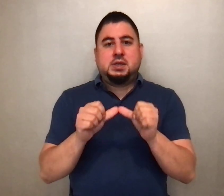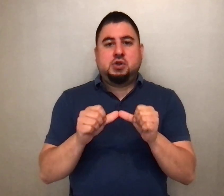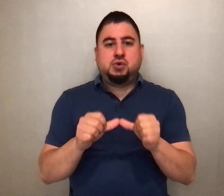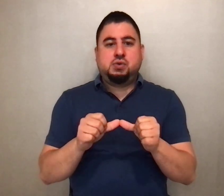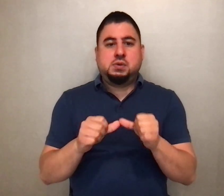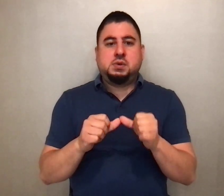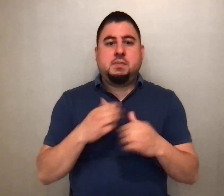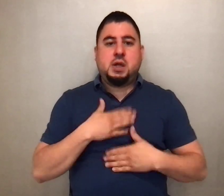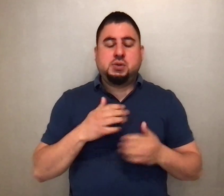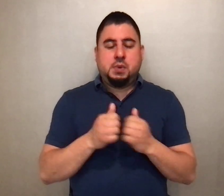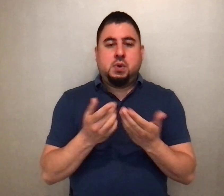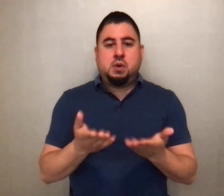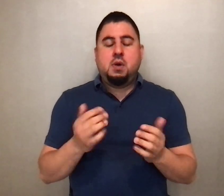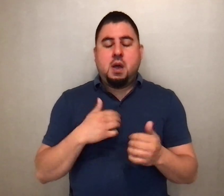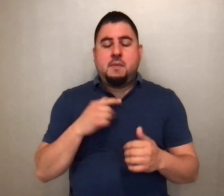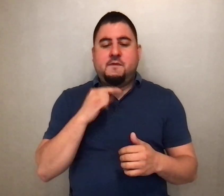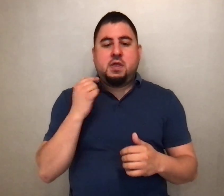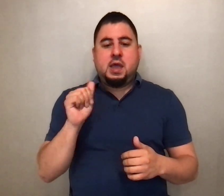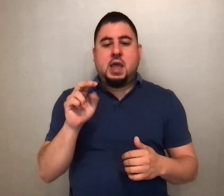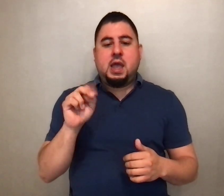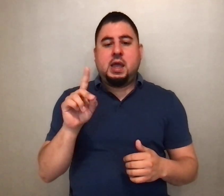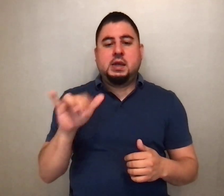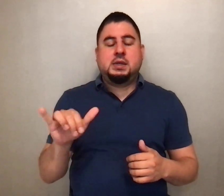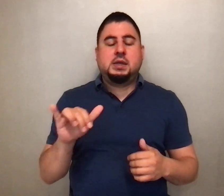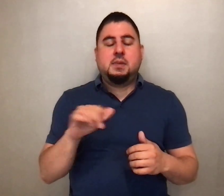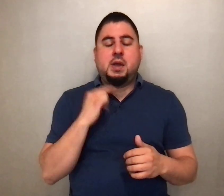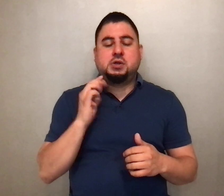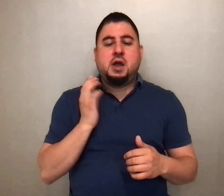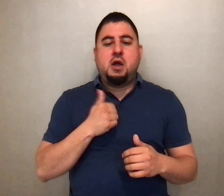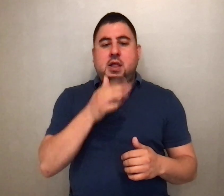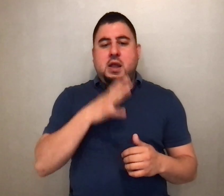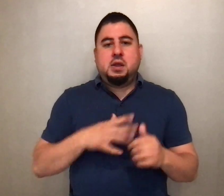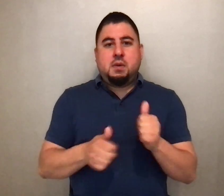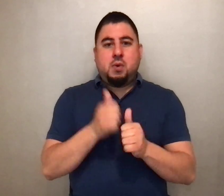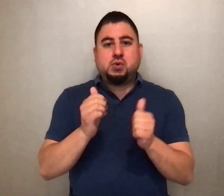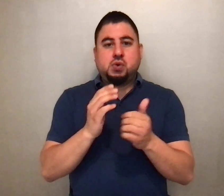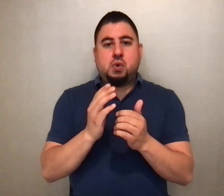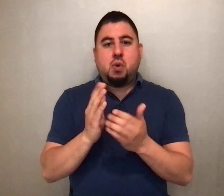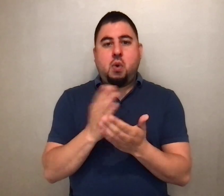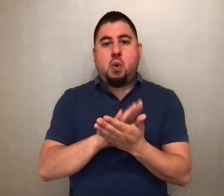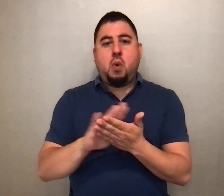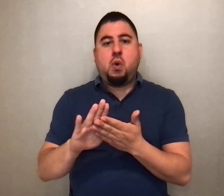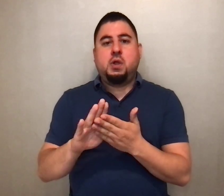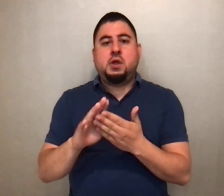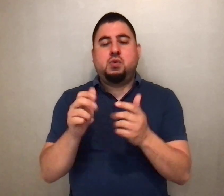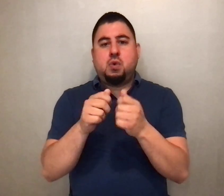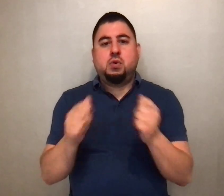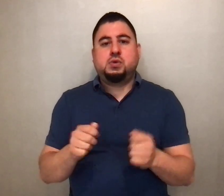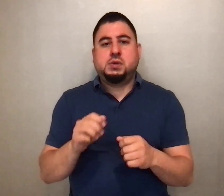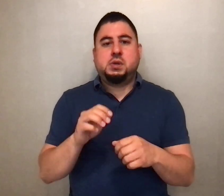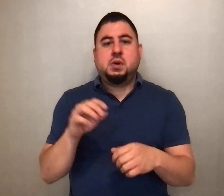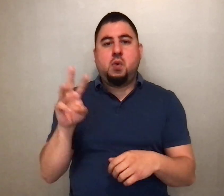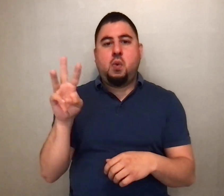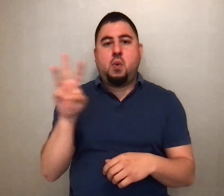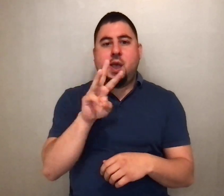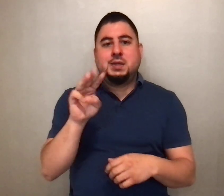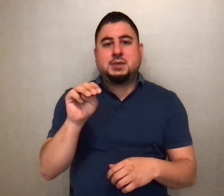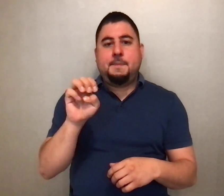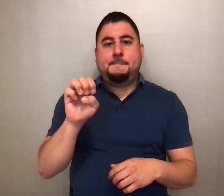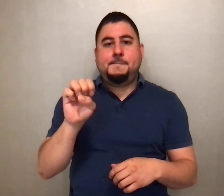pleasure to be with you. I'm Fr. Andy Pavlik, the pastor of Our Lady of the Most Holy Rosary here on the West Mesa of Albuquerque, and I am being assisted